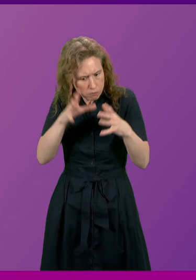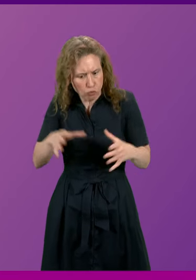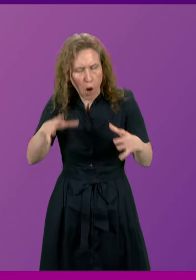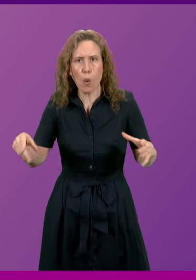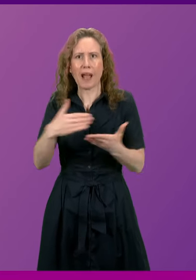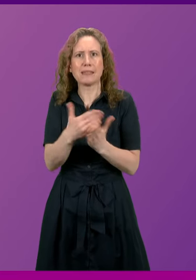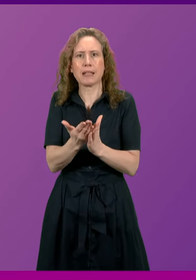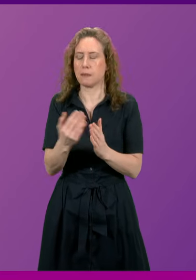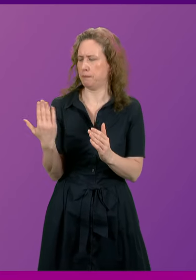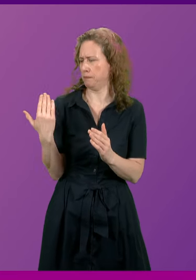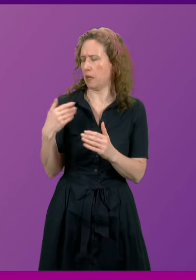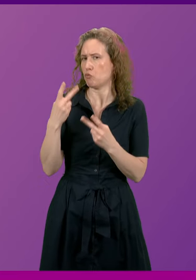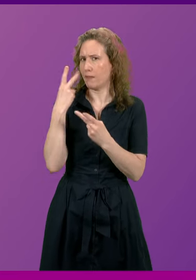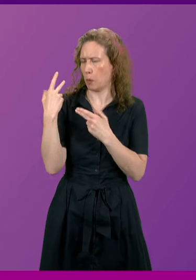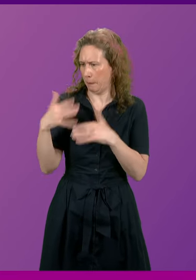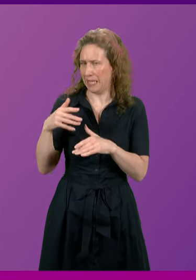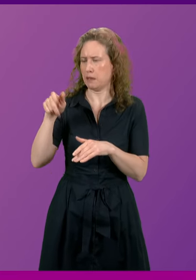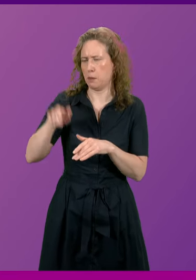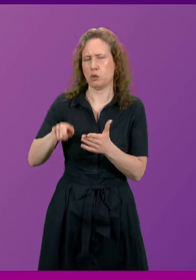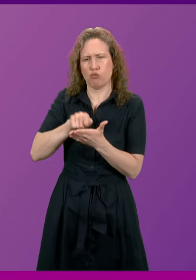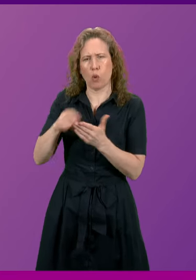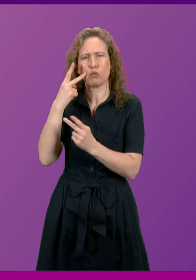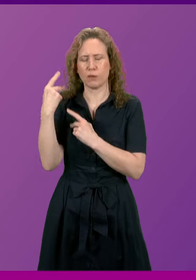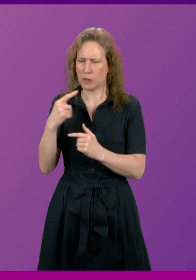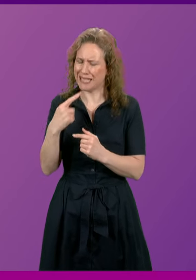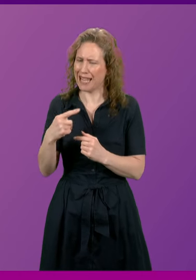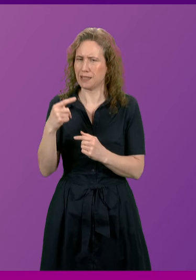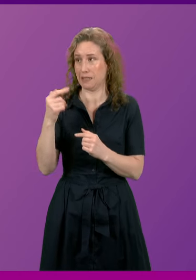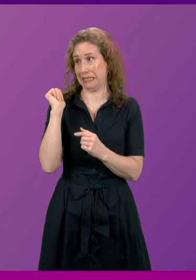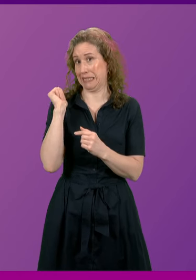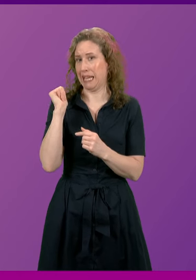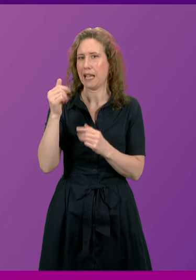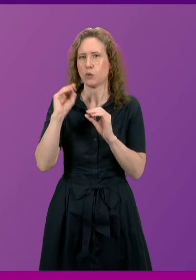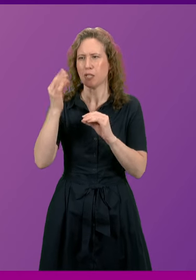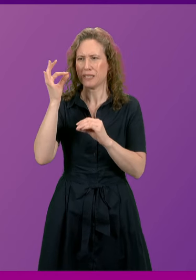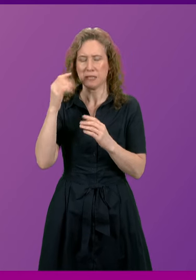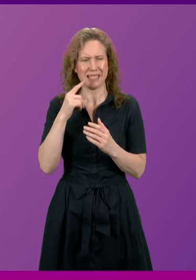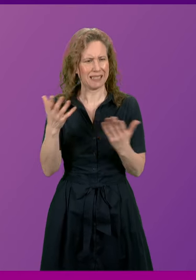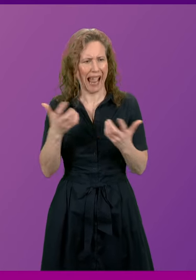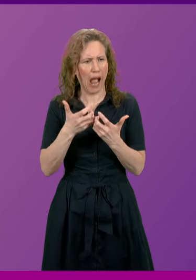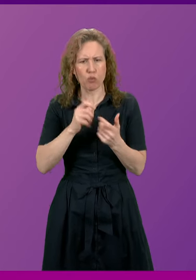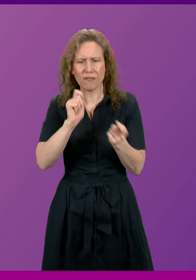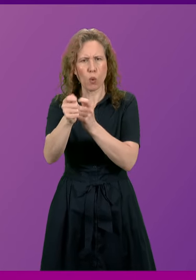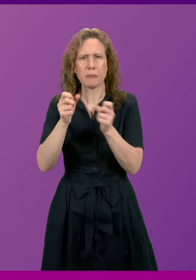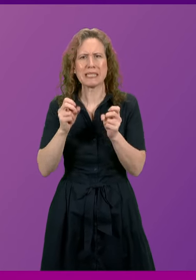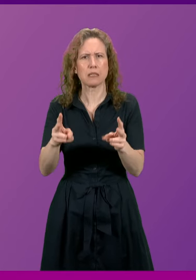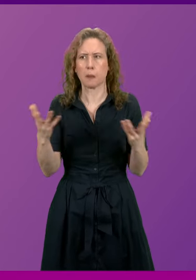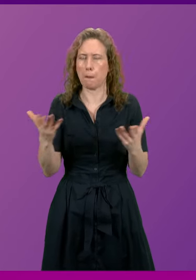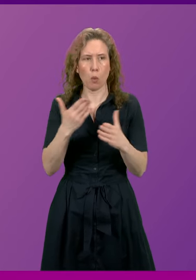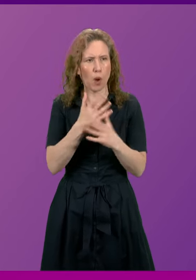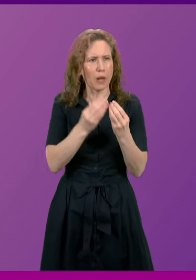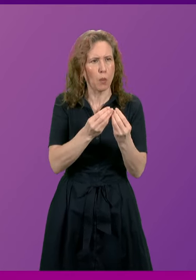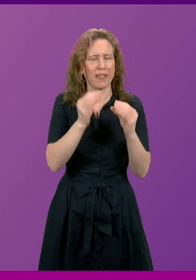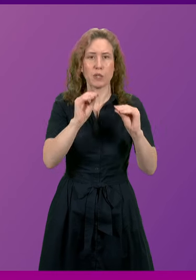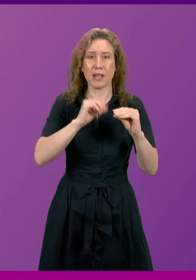from the Sturr review Mark Logan its author stated to the Education Committee yesterday that trying to drive reform in the system especially with education in Scotland had been